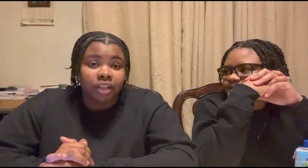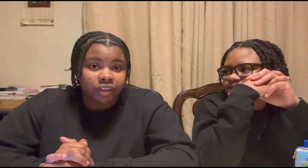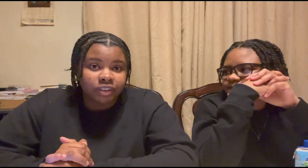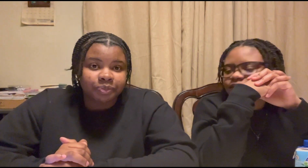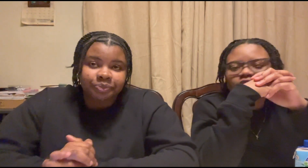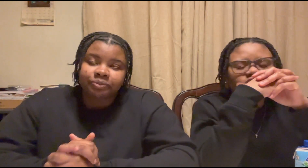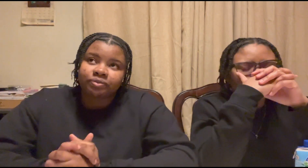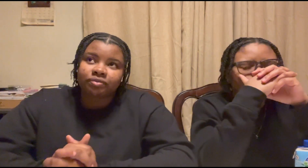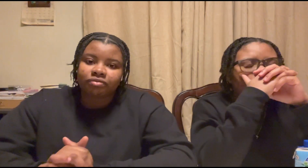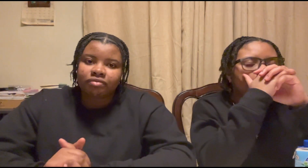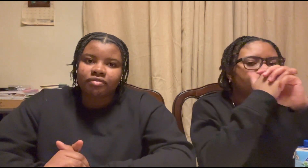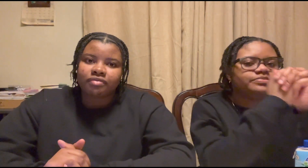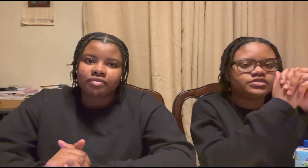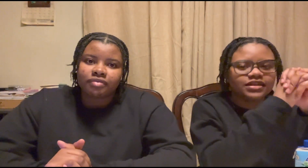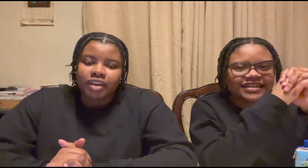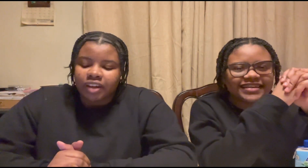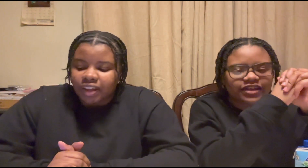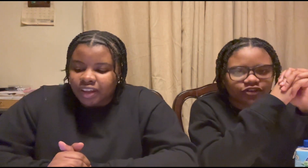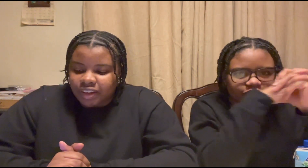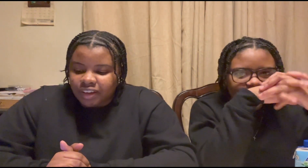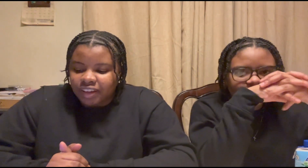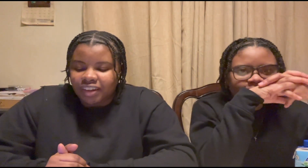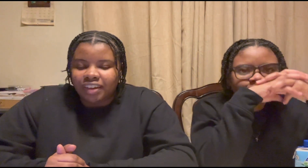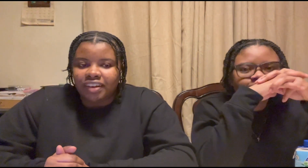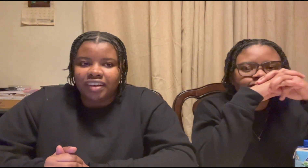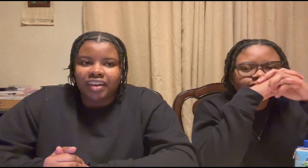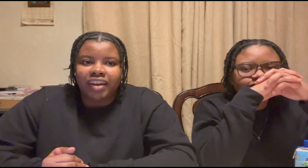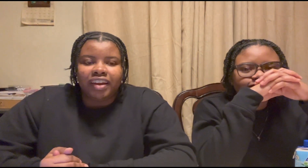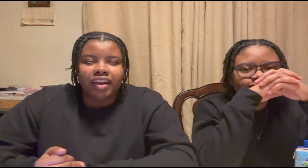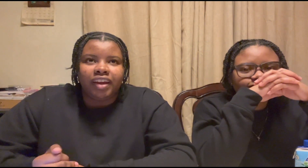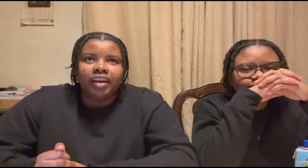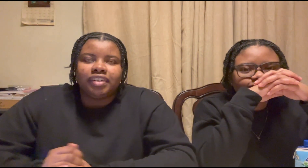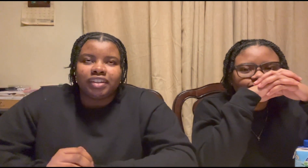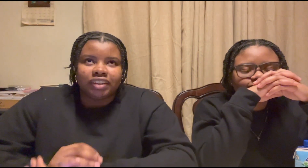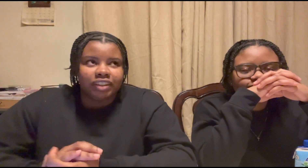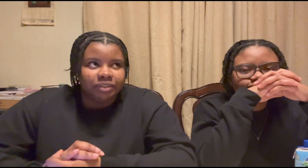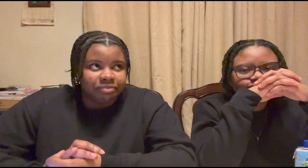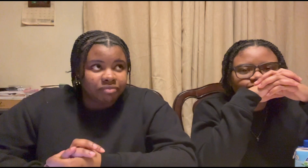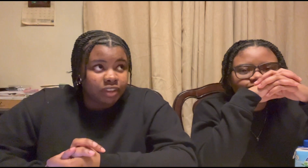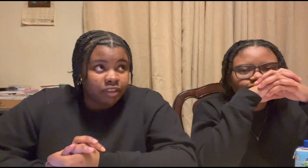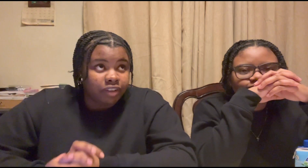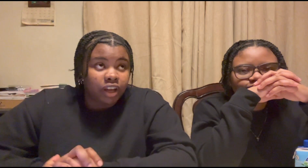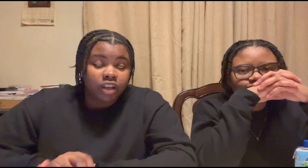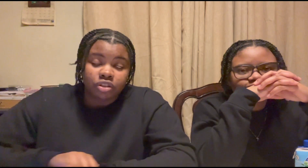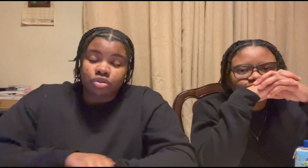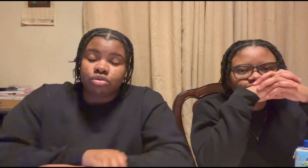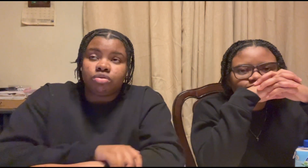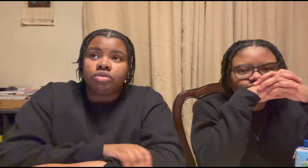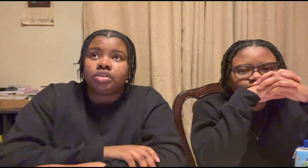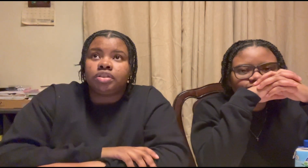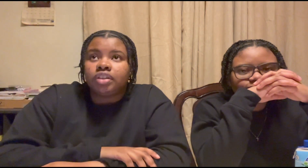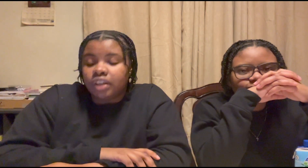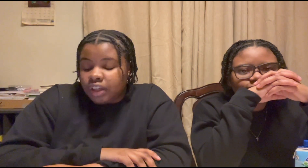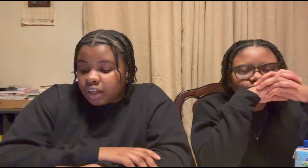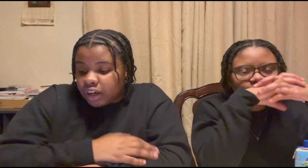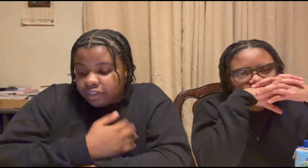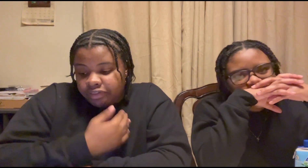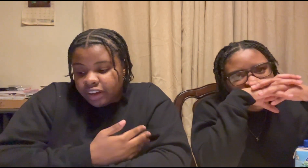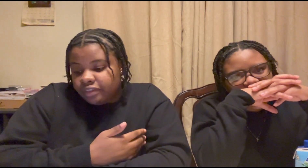leonard cobs leonard and um if i had to choose a favorite